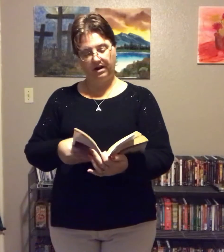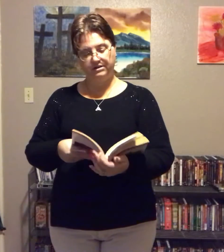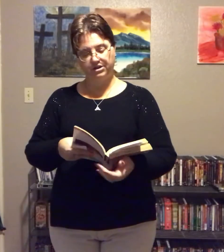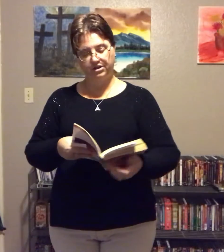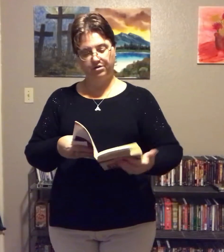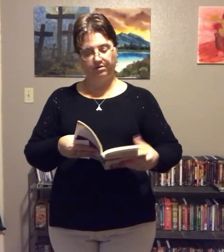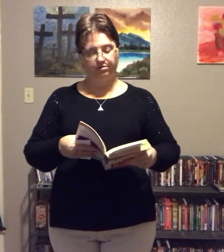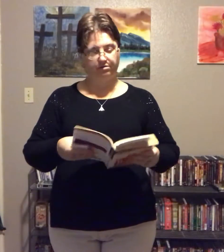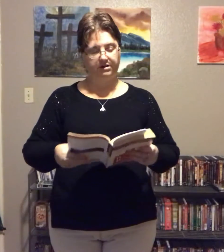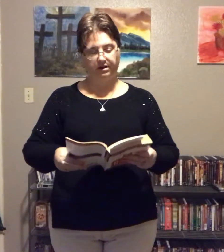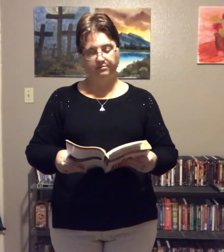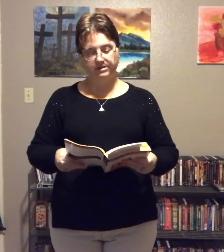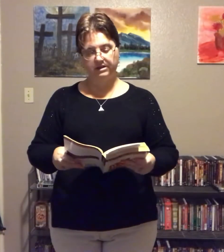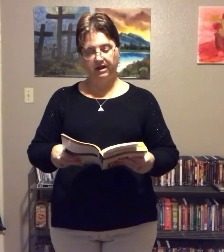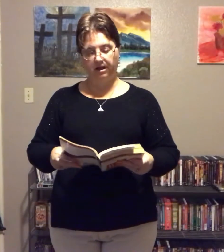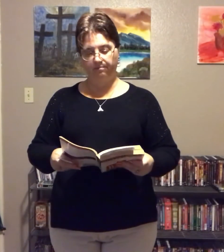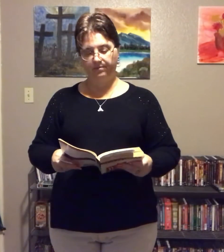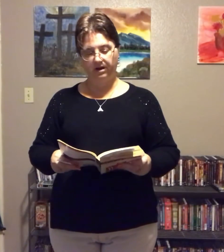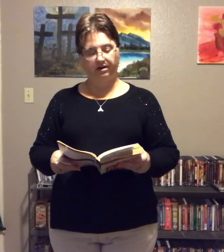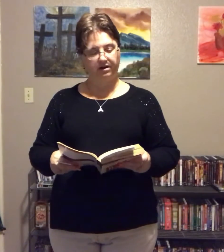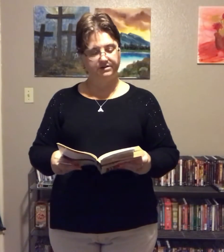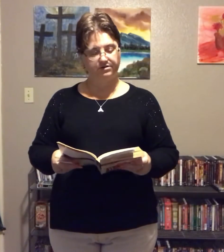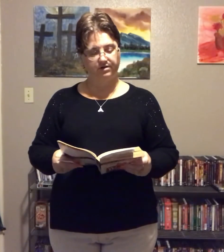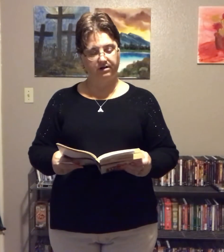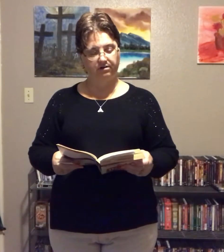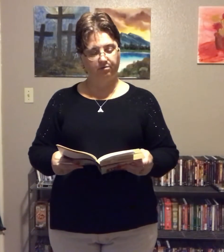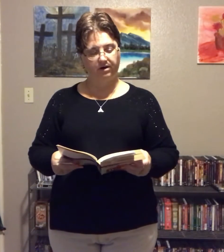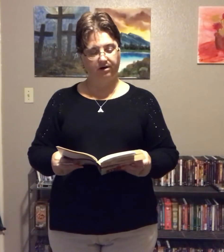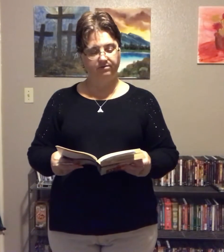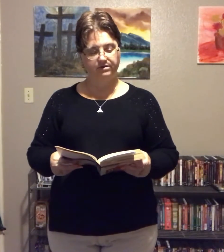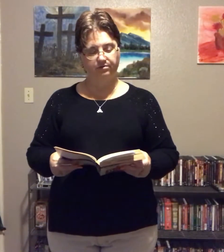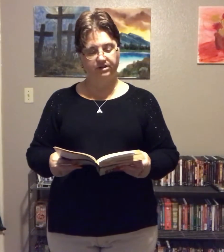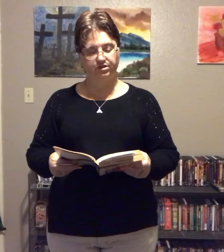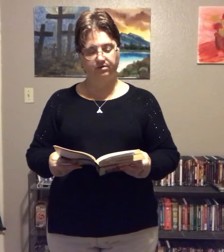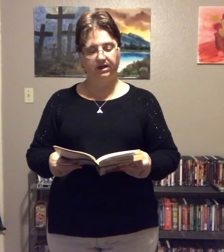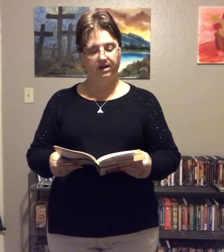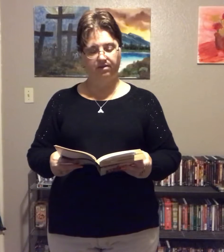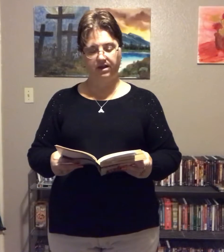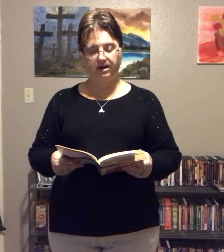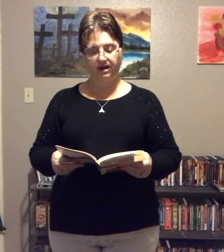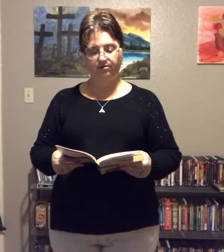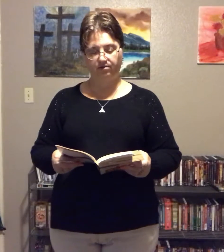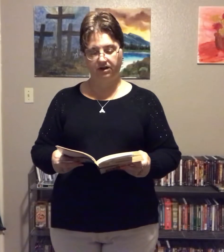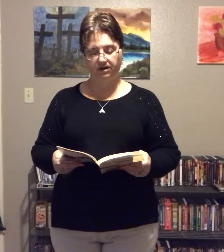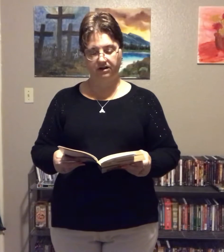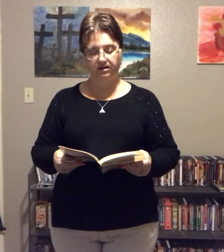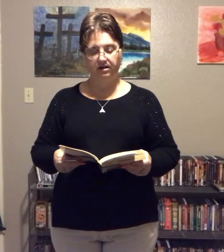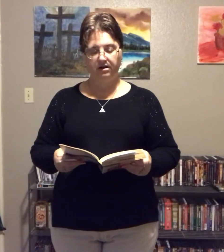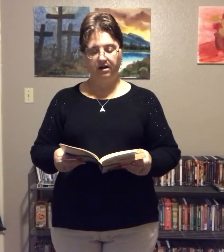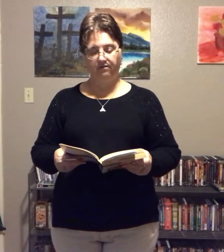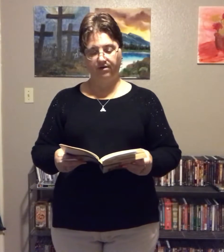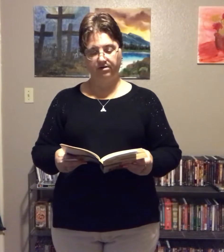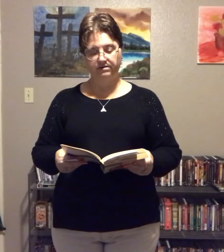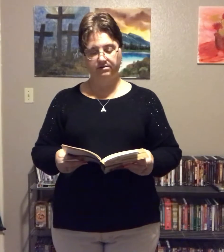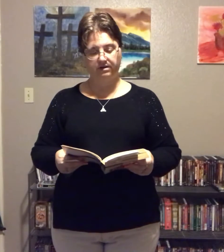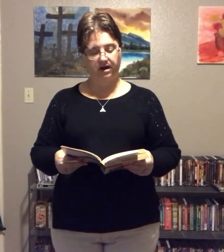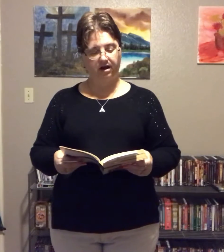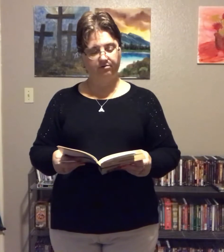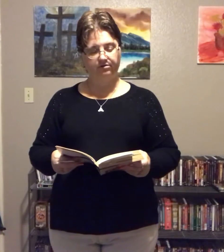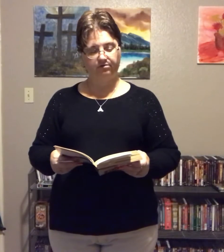weighed two and three times a day. I concentrated on what I was going to eat, and then, after eating it, I focused on how I was